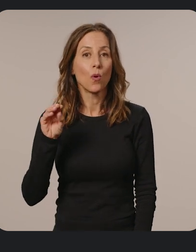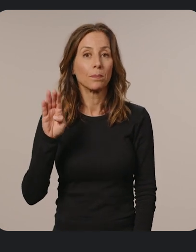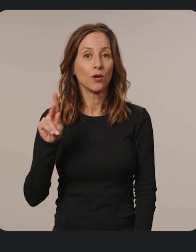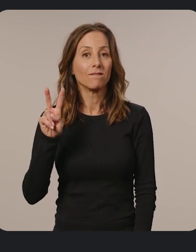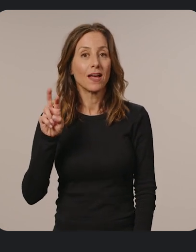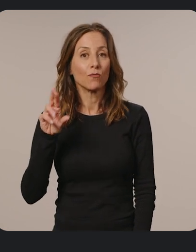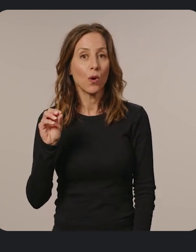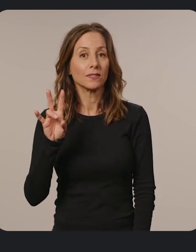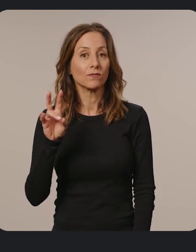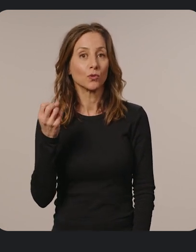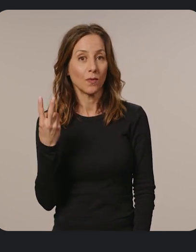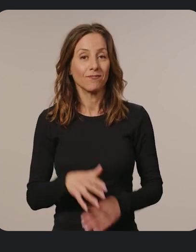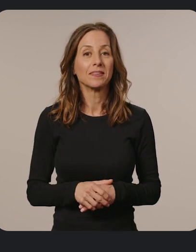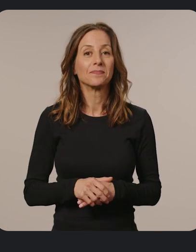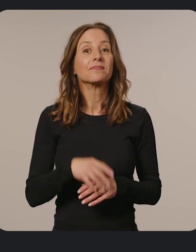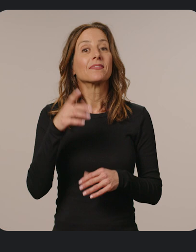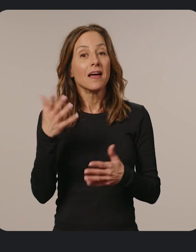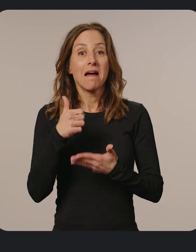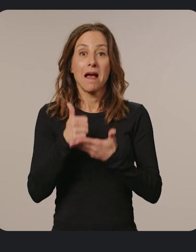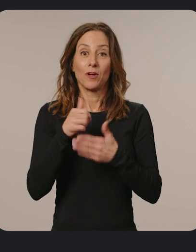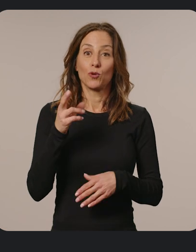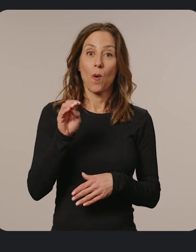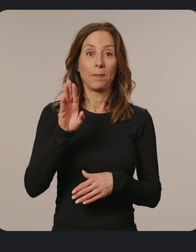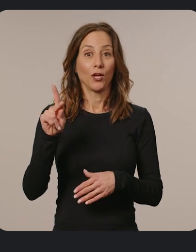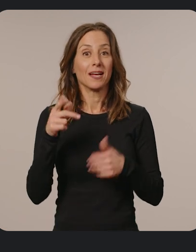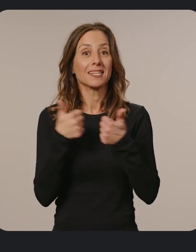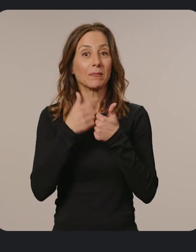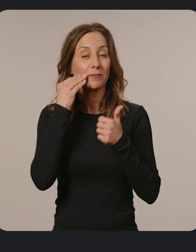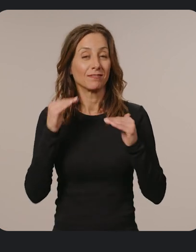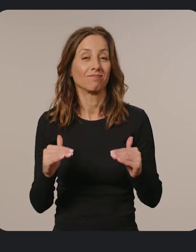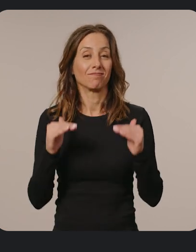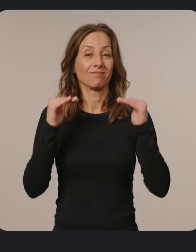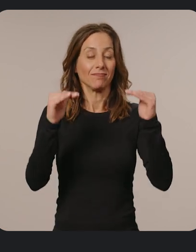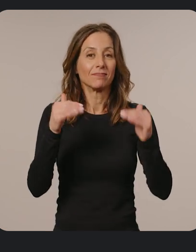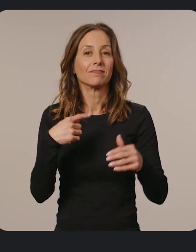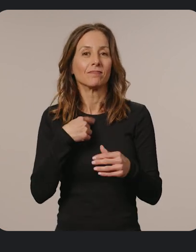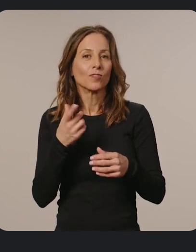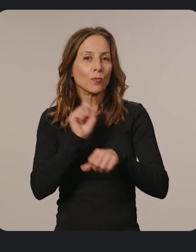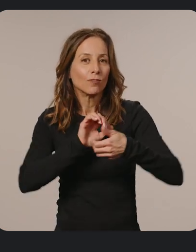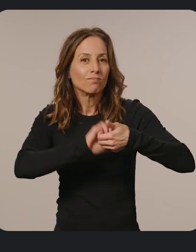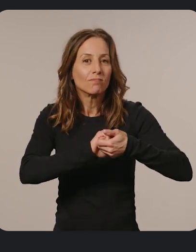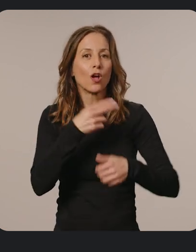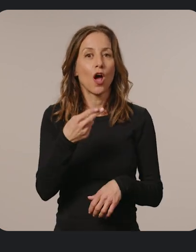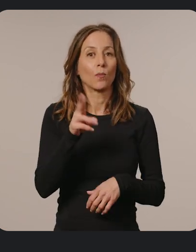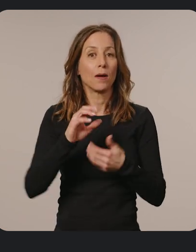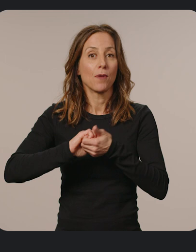712. And then to help us take the Chromebook gaming experience to the next level, we got to work with our hardware